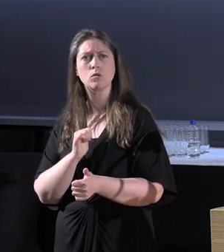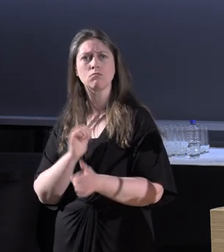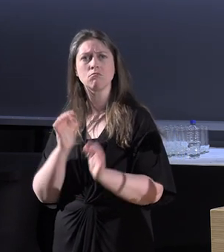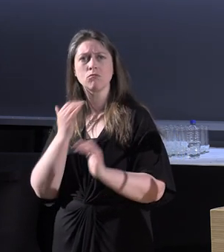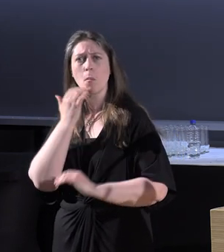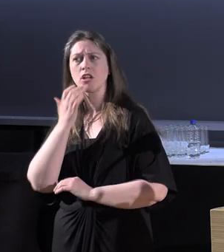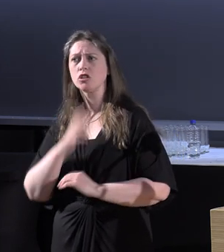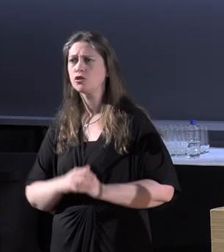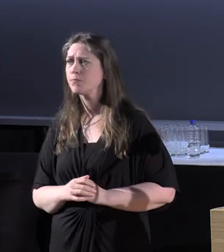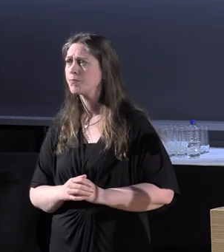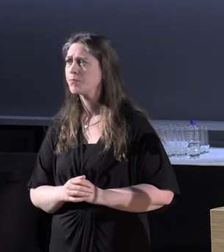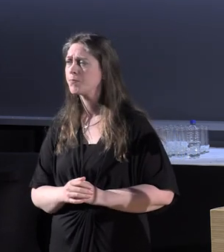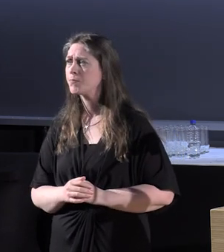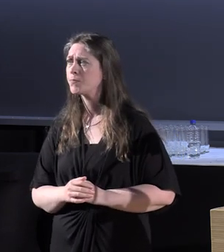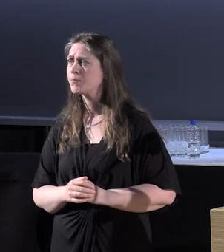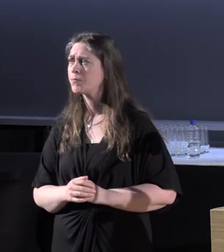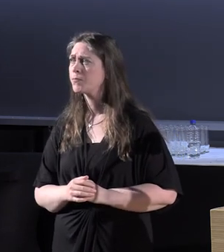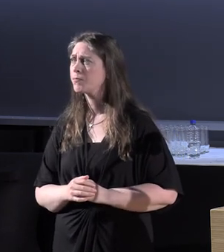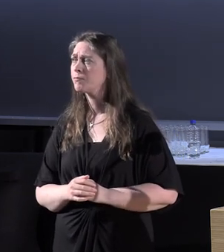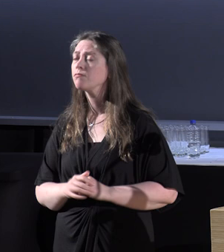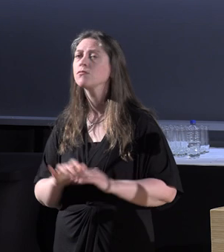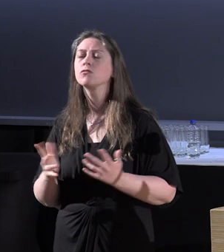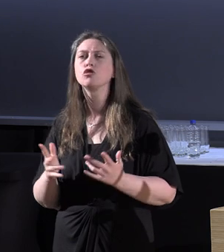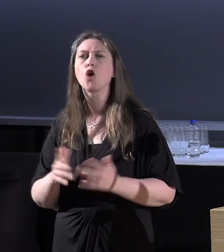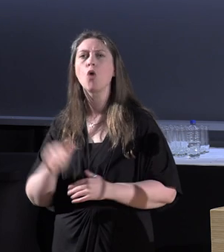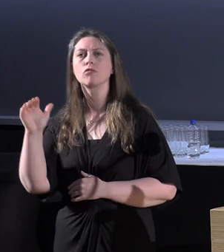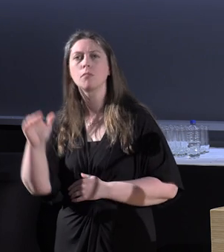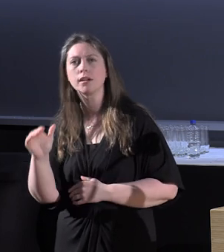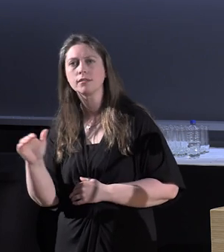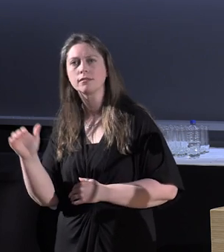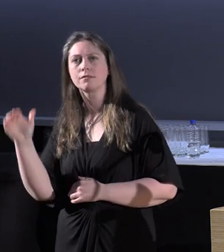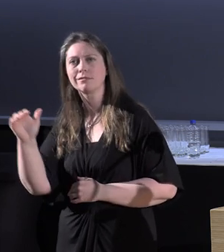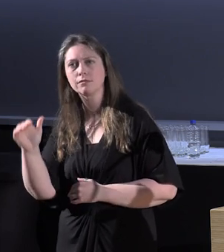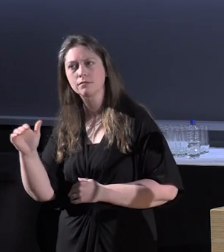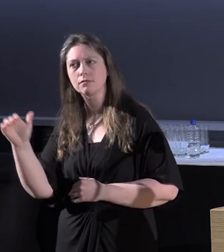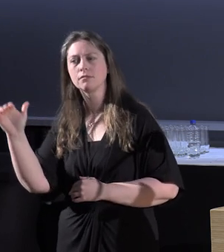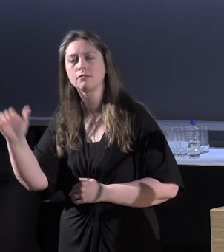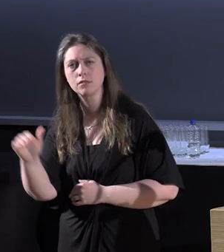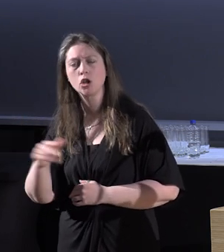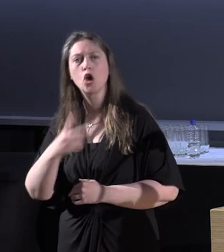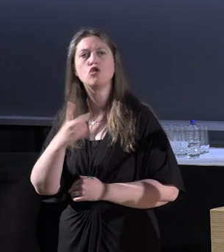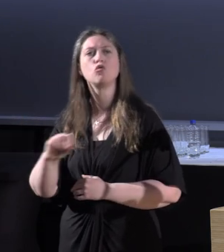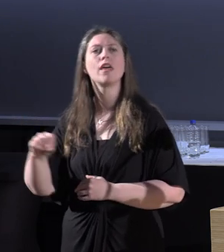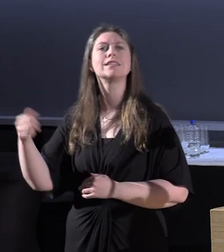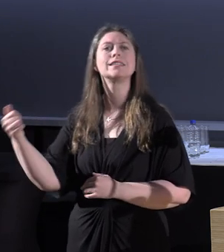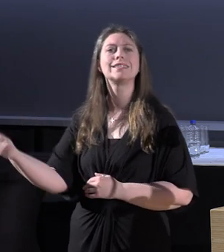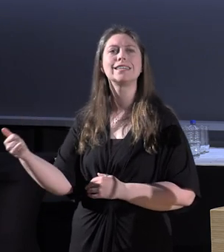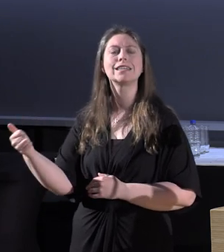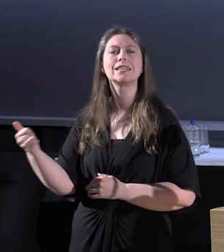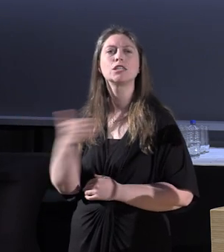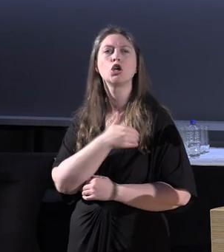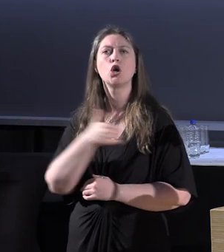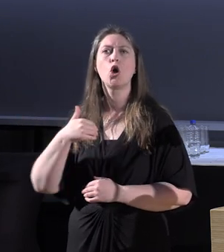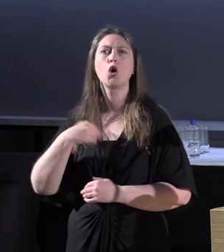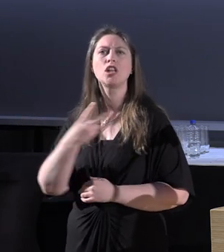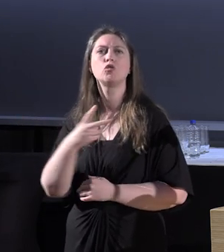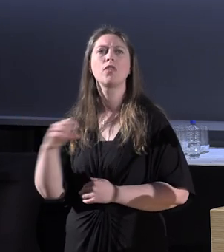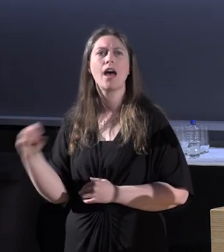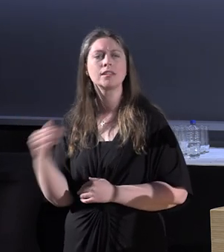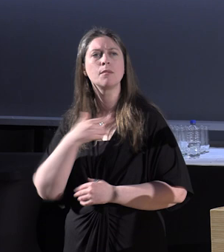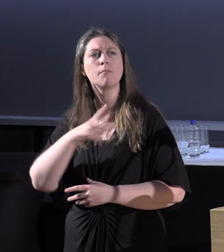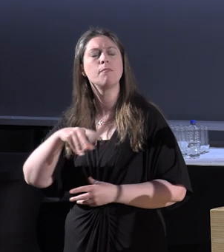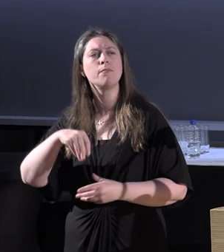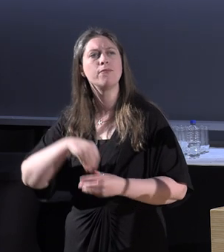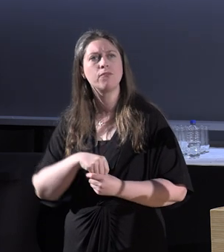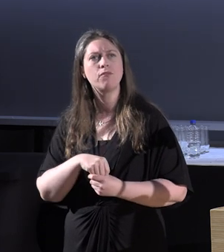so, these reminders still happen. in 2006, in the early 2000, I was involved